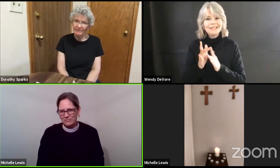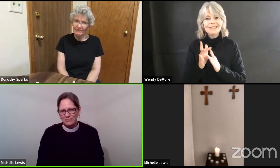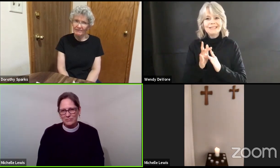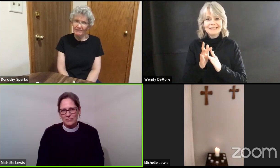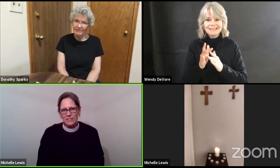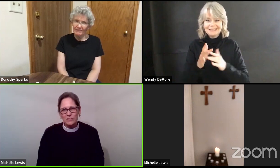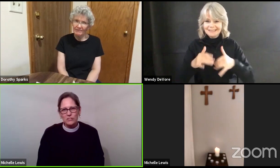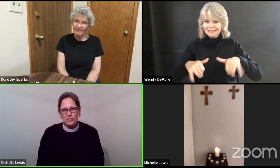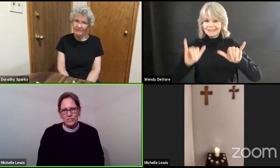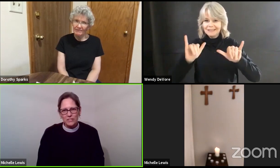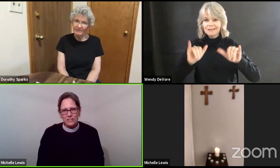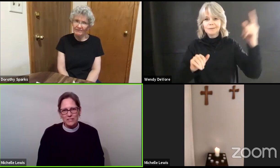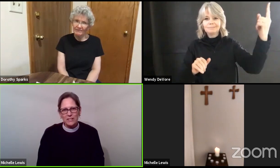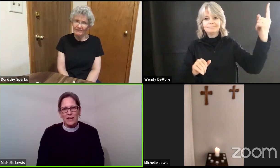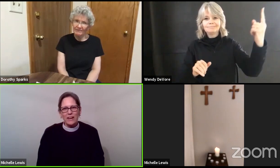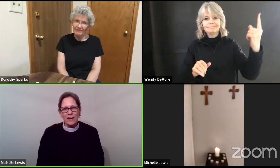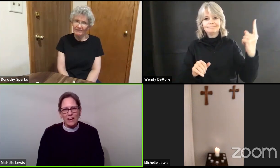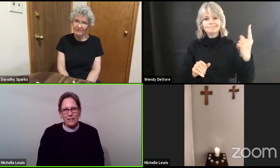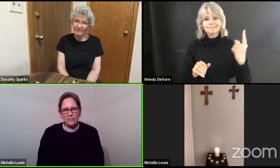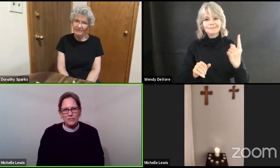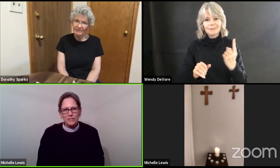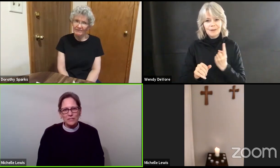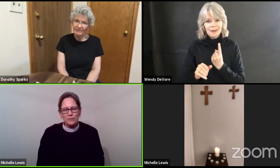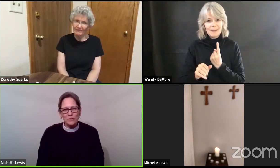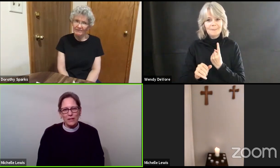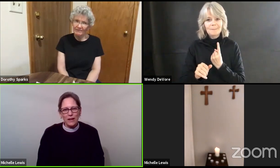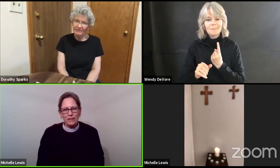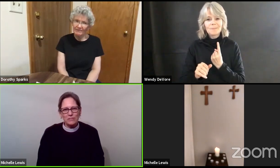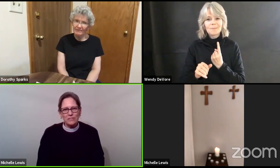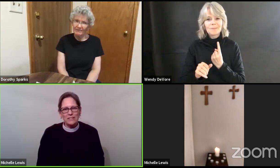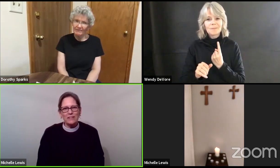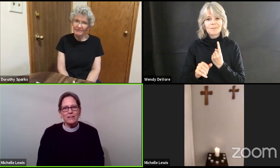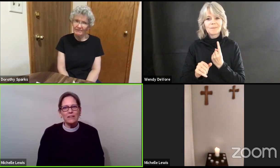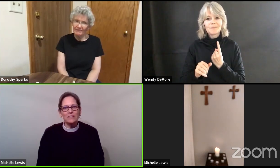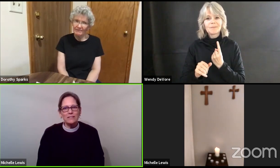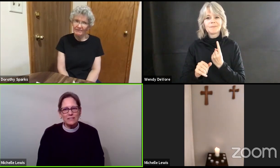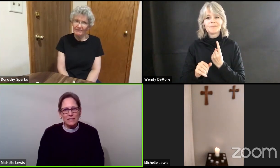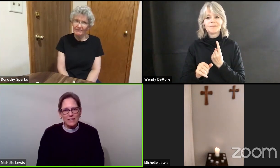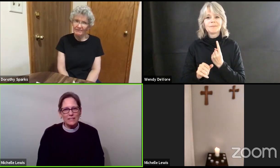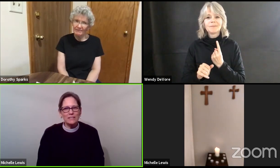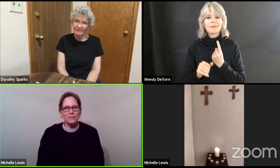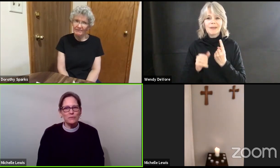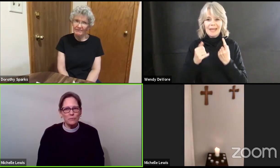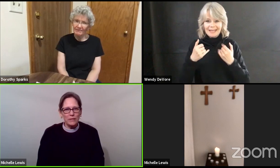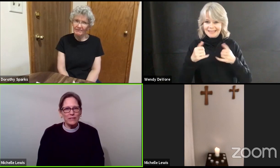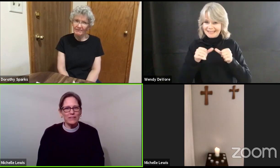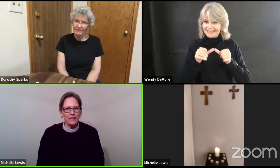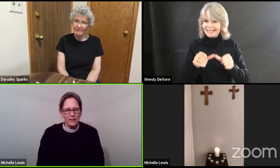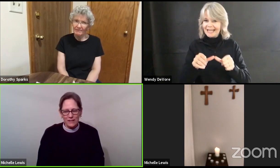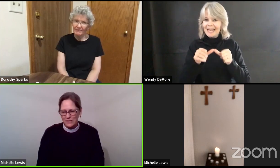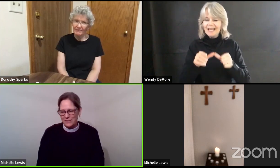Jesus enters into our lives stays with us